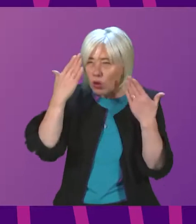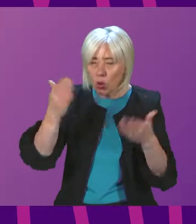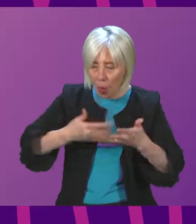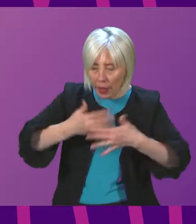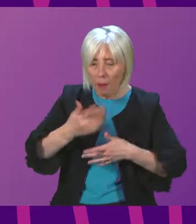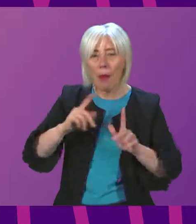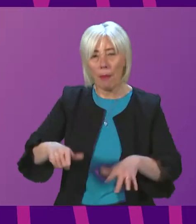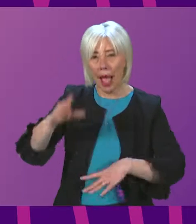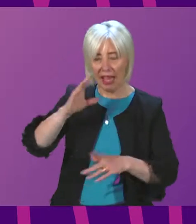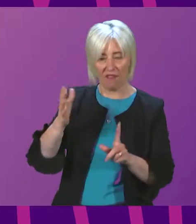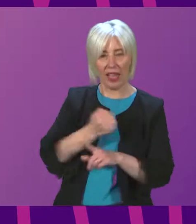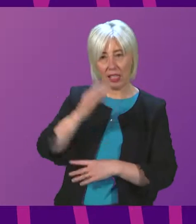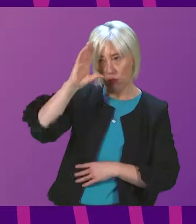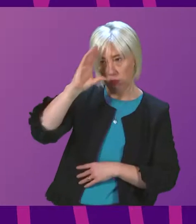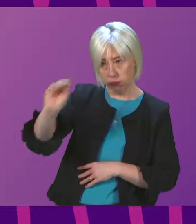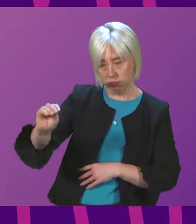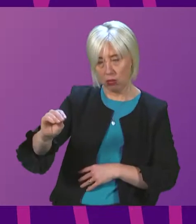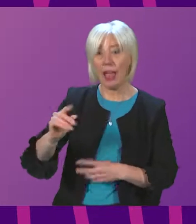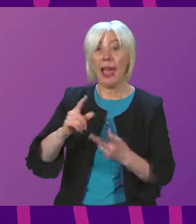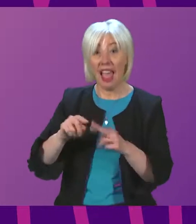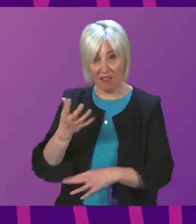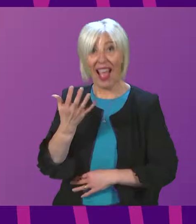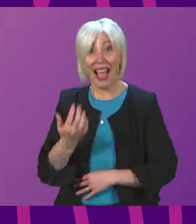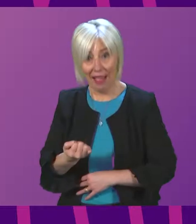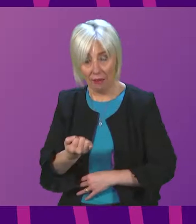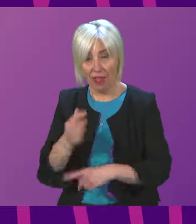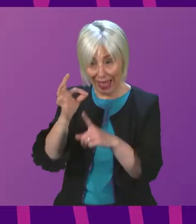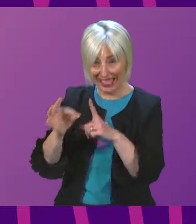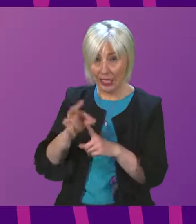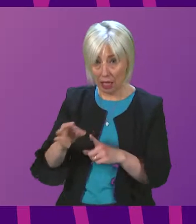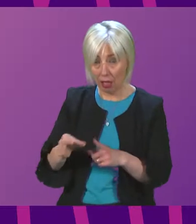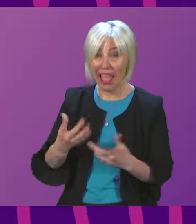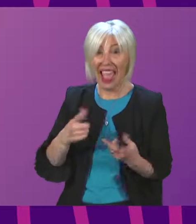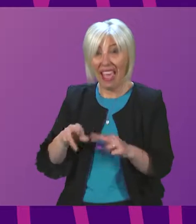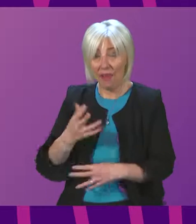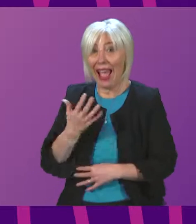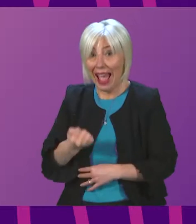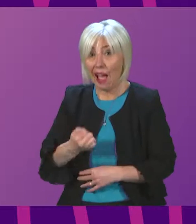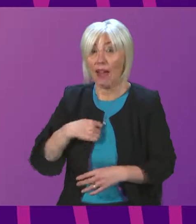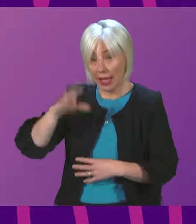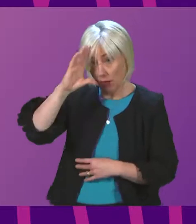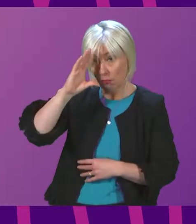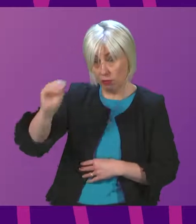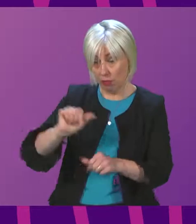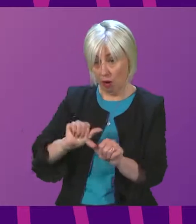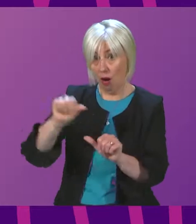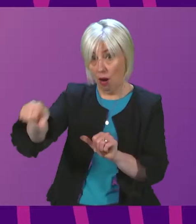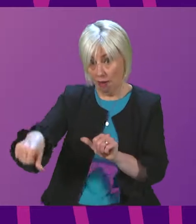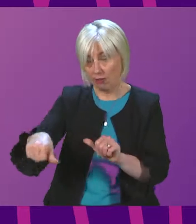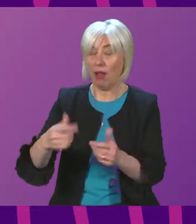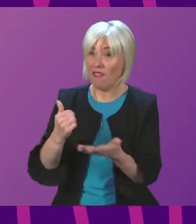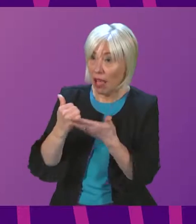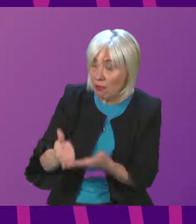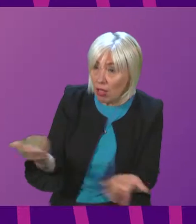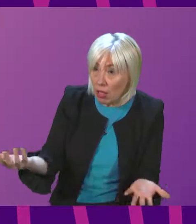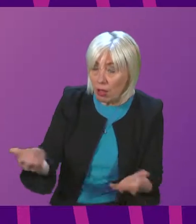write to the member if that information exists at that detail. And I'm happy to write to him if that would be helpful.